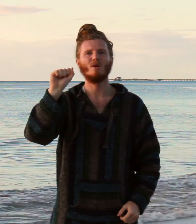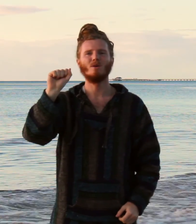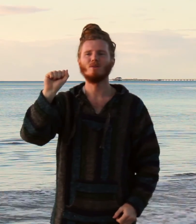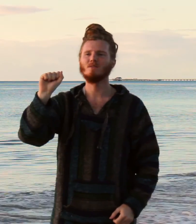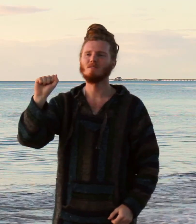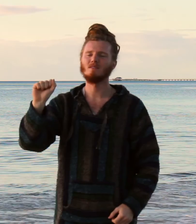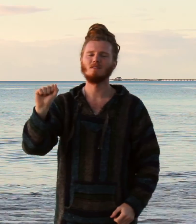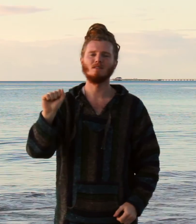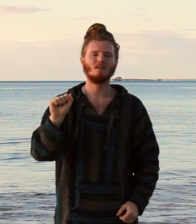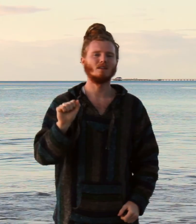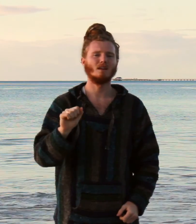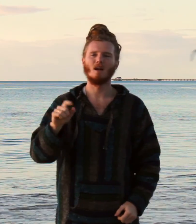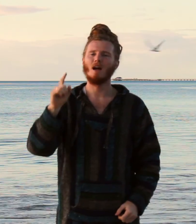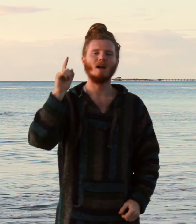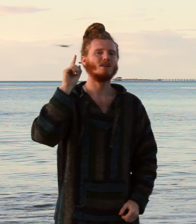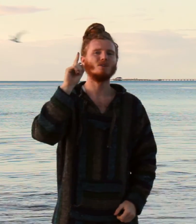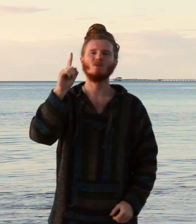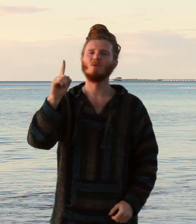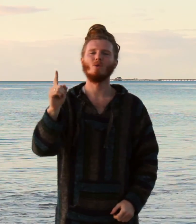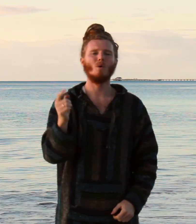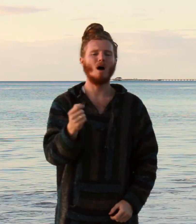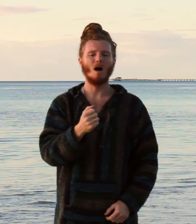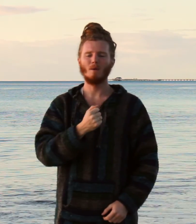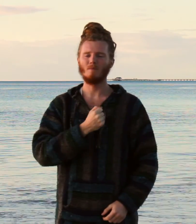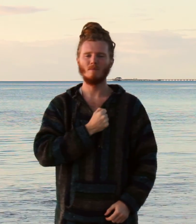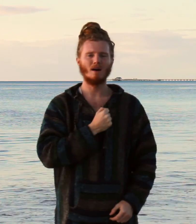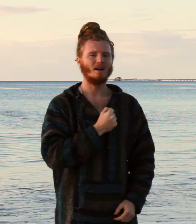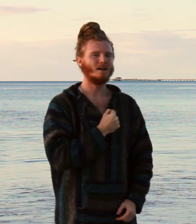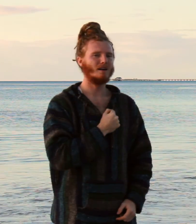And you are mine